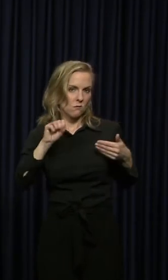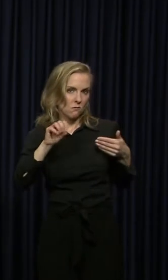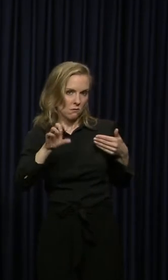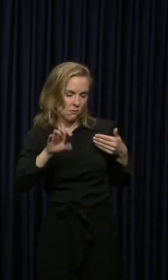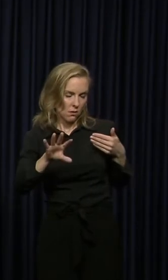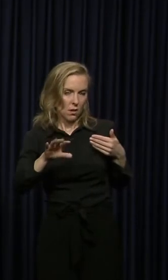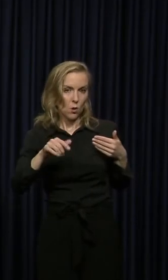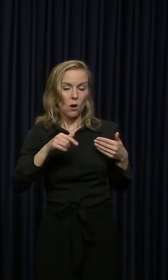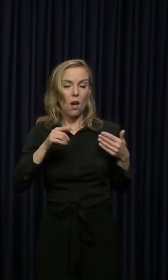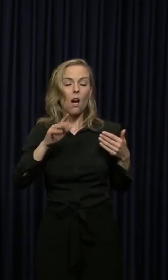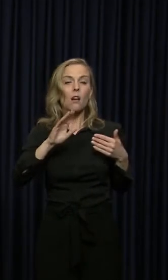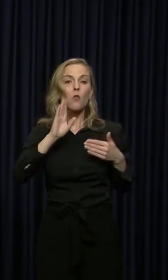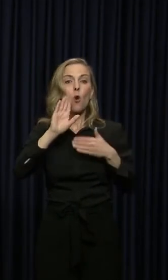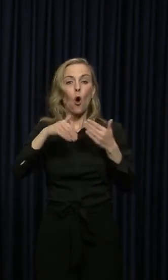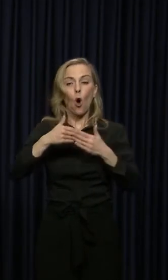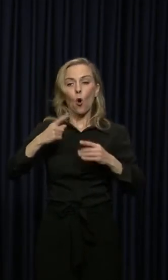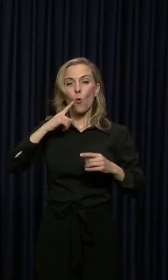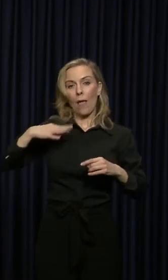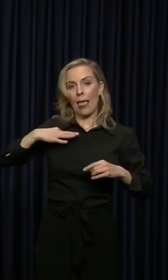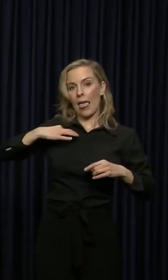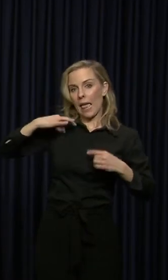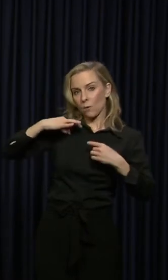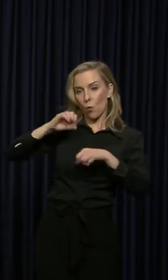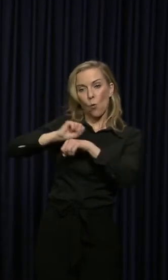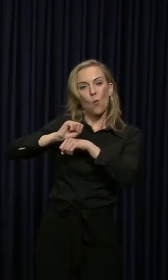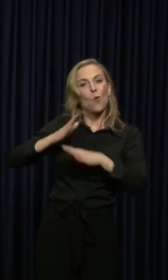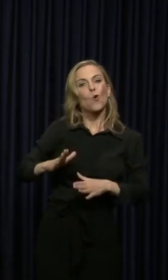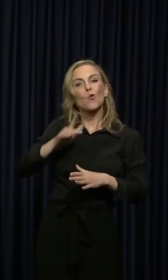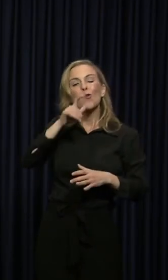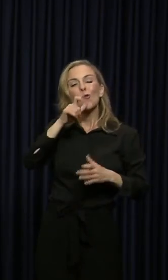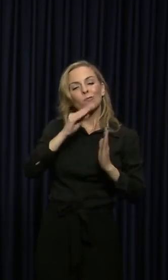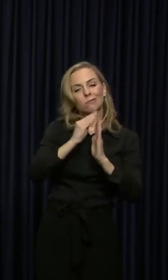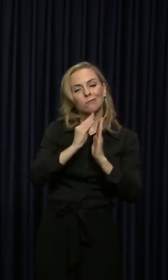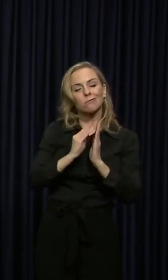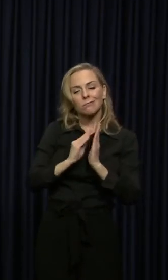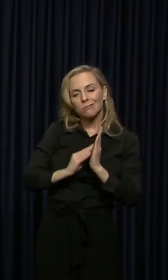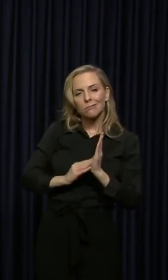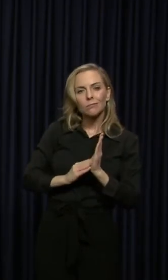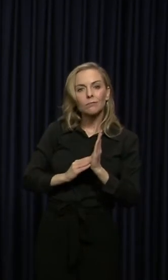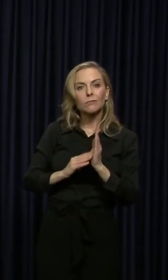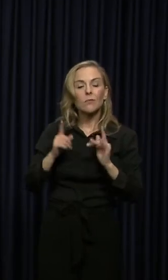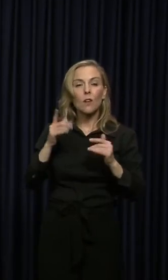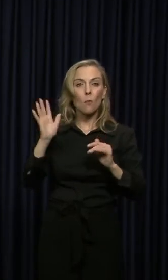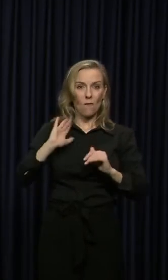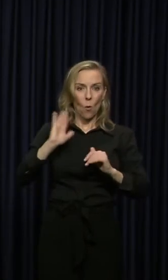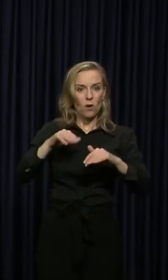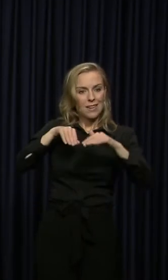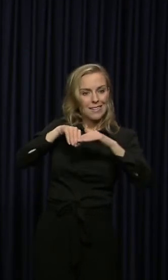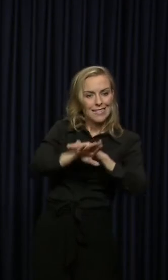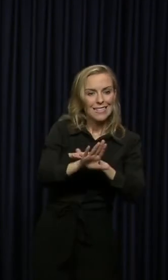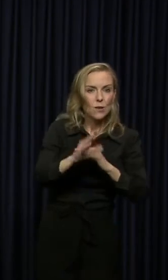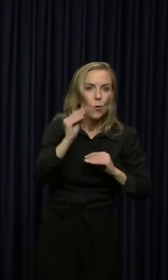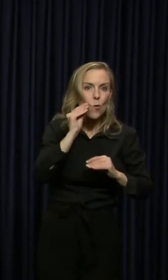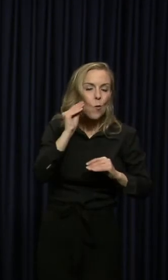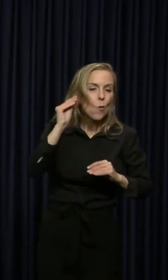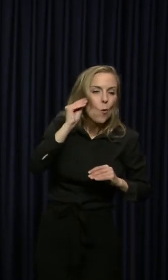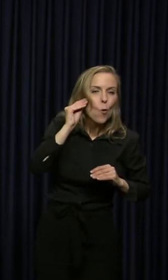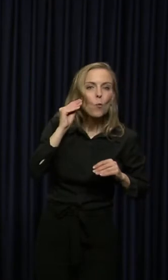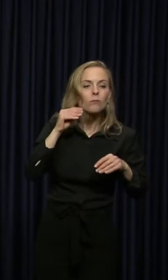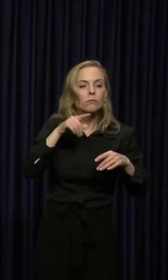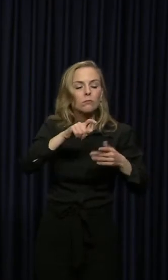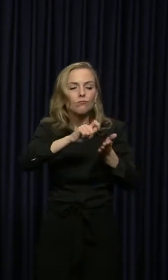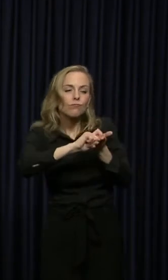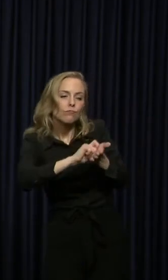moved all of the eligibility workers who do intake into their homes so that they can begin to do intake